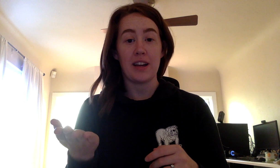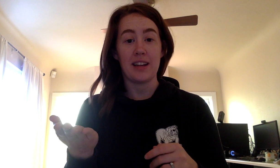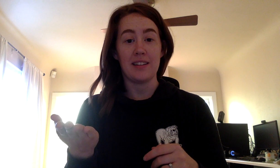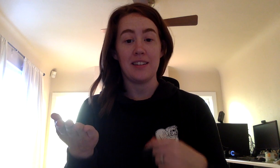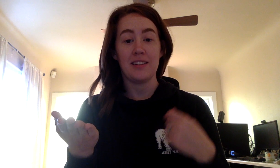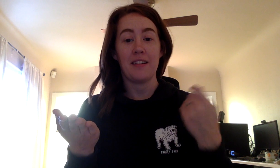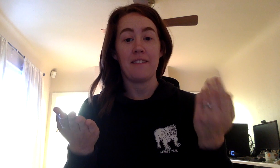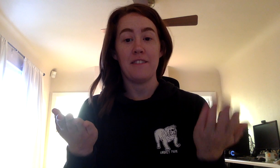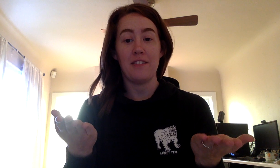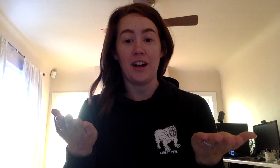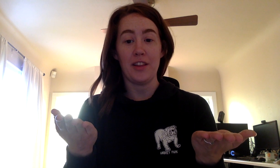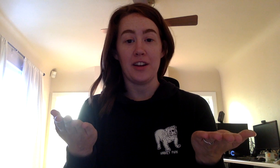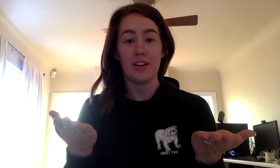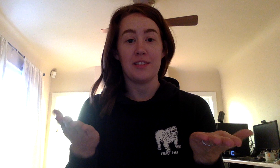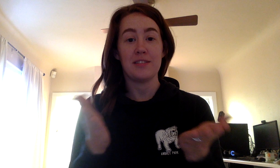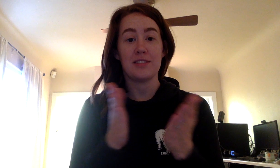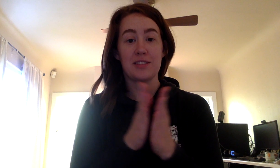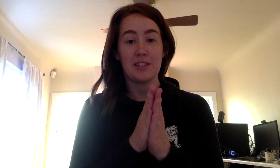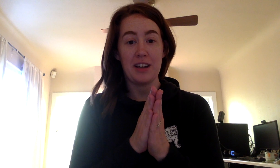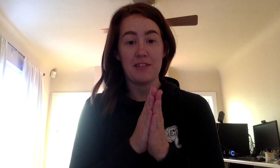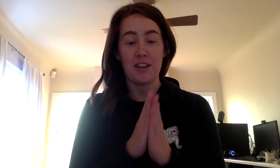Grand, father, grandfather.